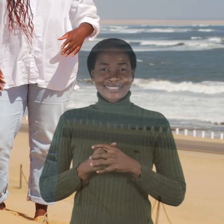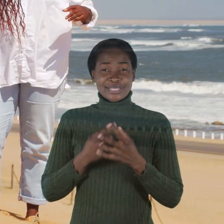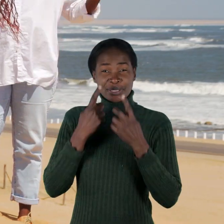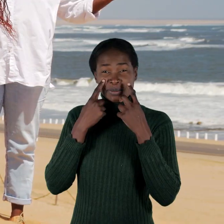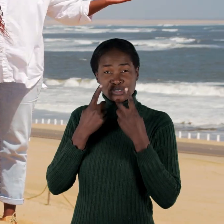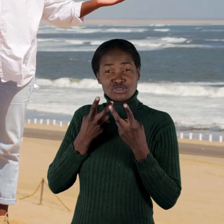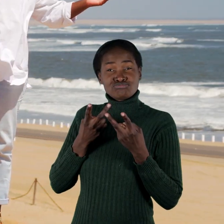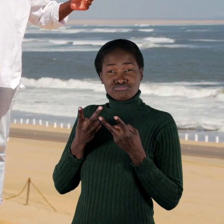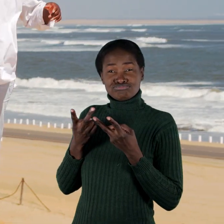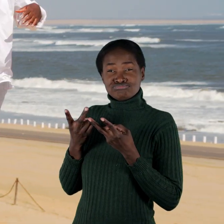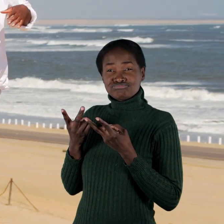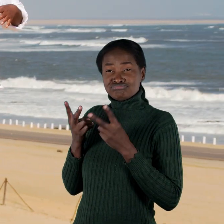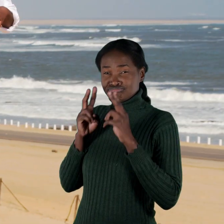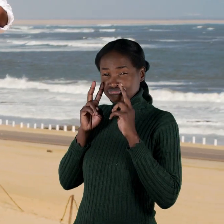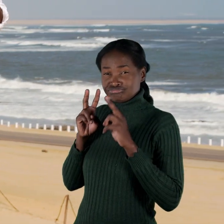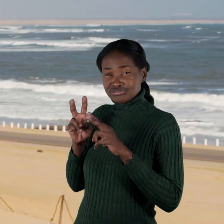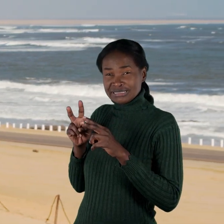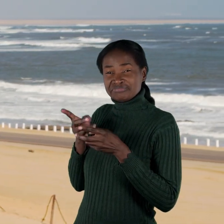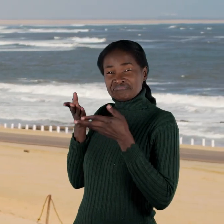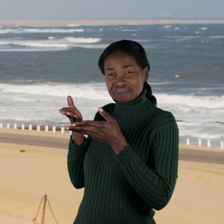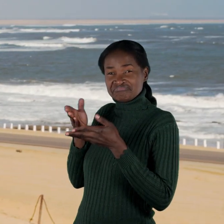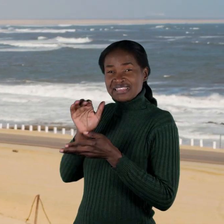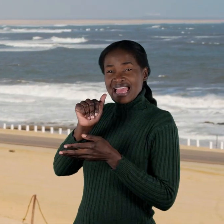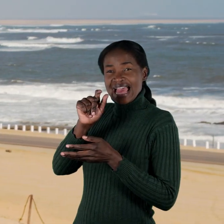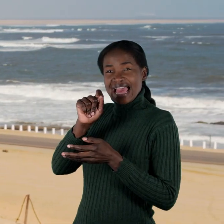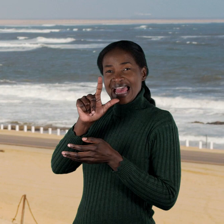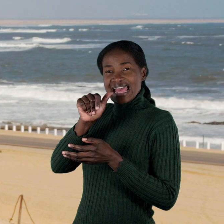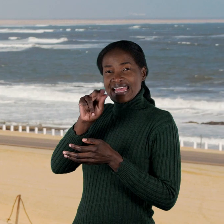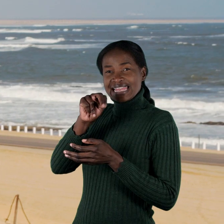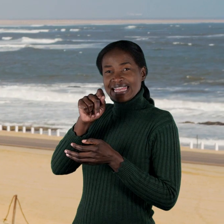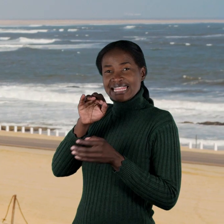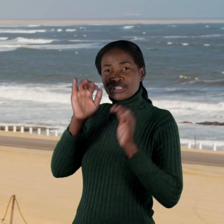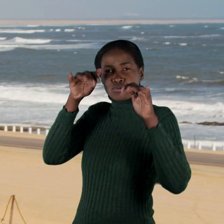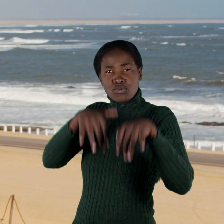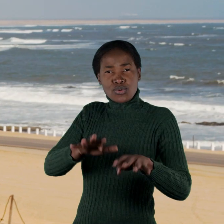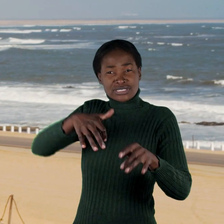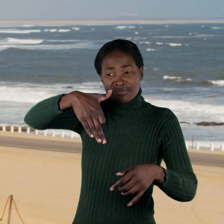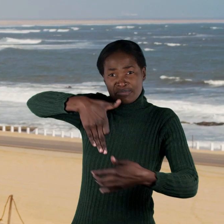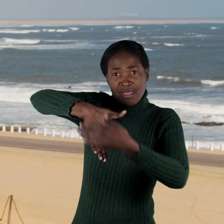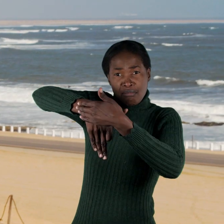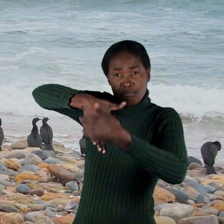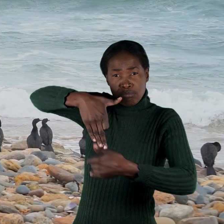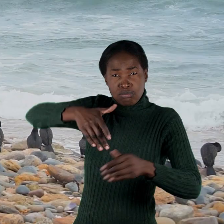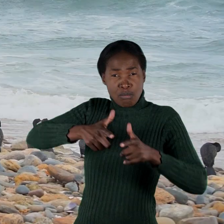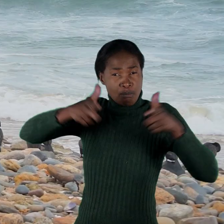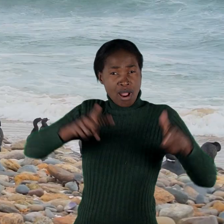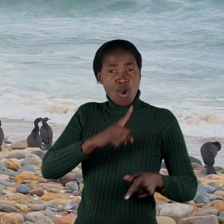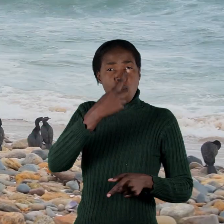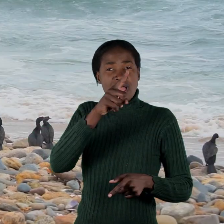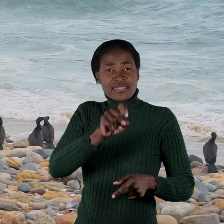This is the Atlantic Ocean on Namibia's coastline, which is over 1,500 kilometers long. You can look out over the chilly